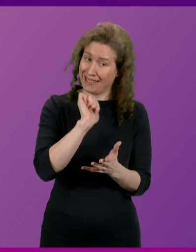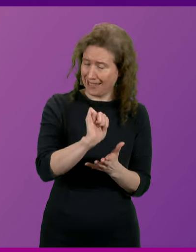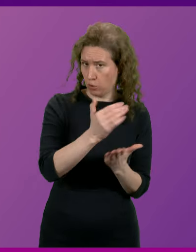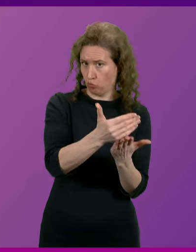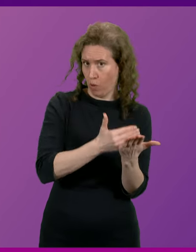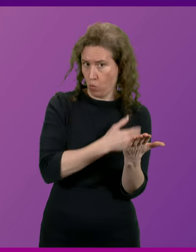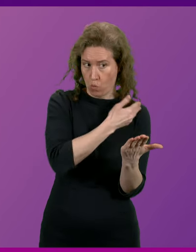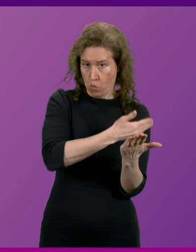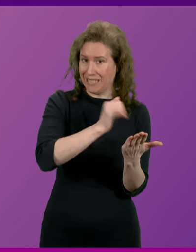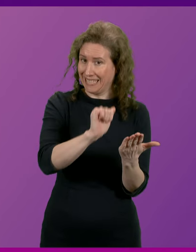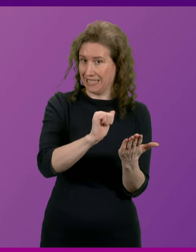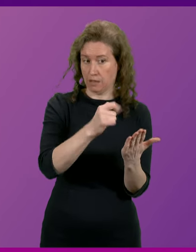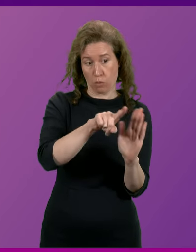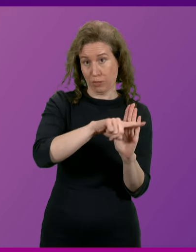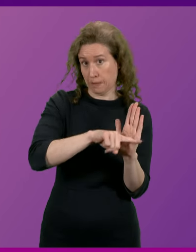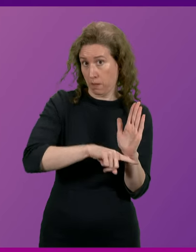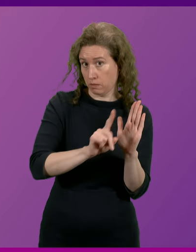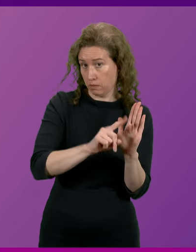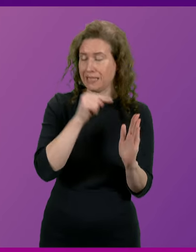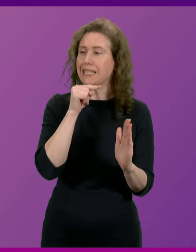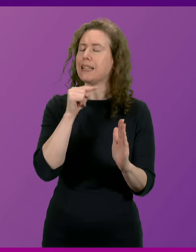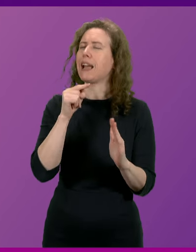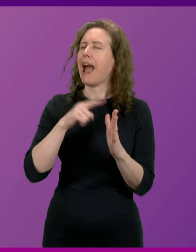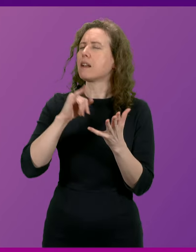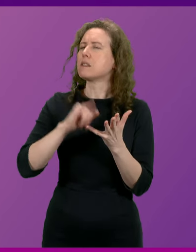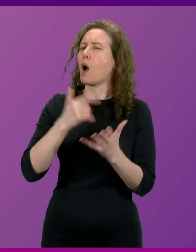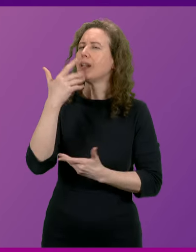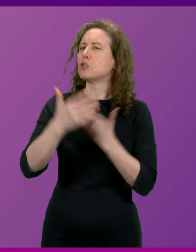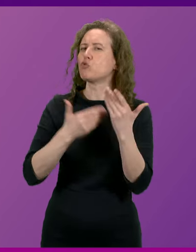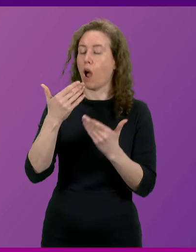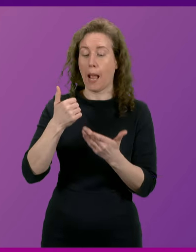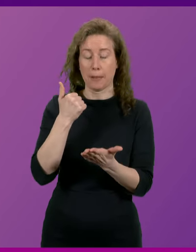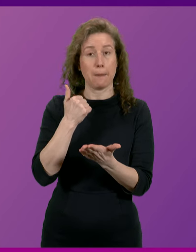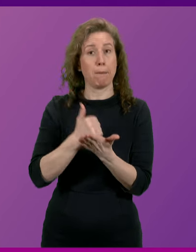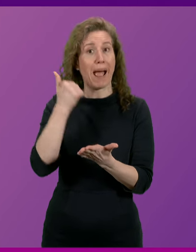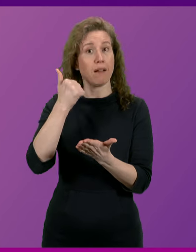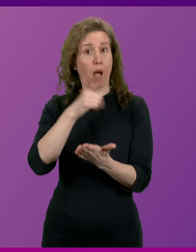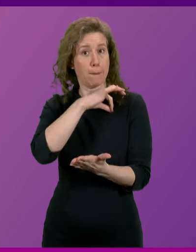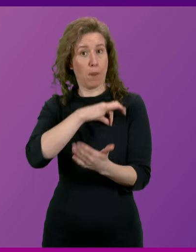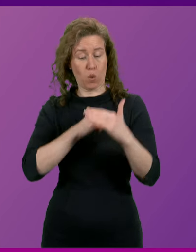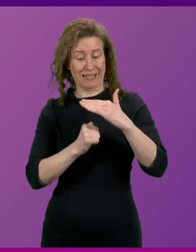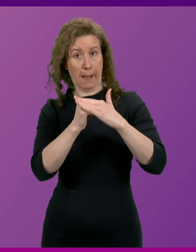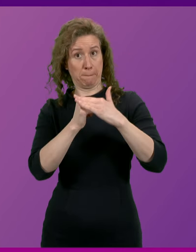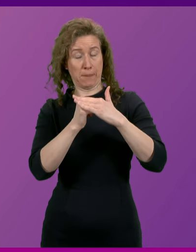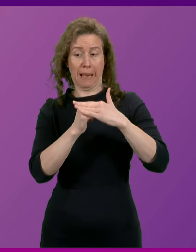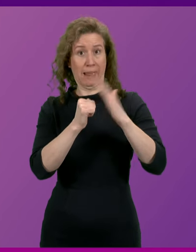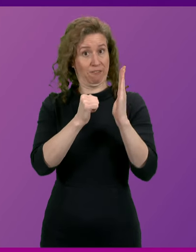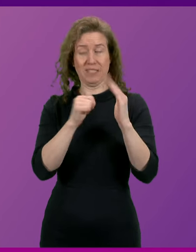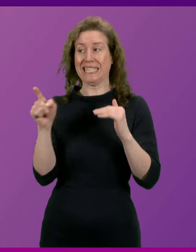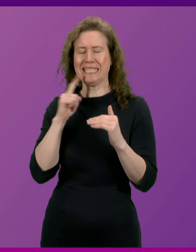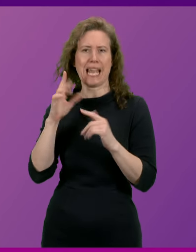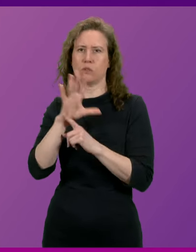principles. Anna Sauer described lifting the cap on bankers' bonuses when the Tories did it as economically